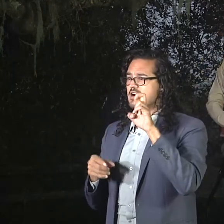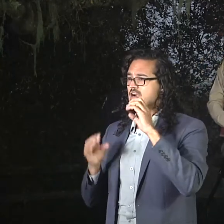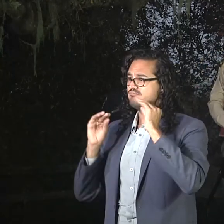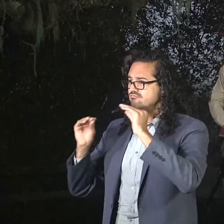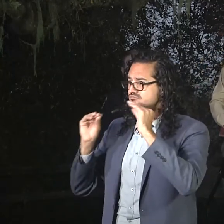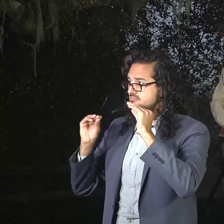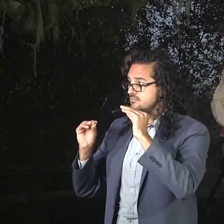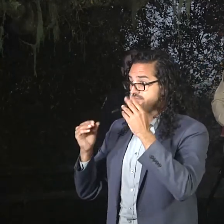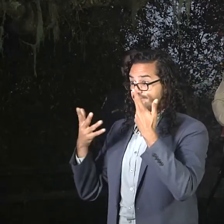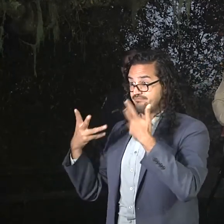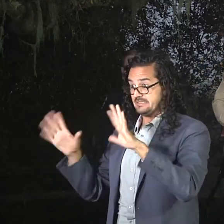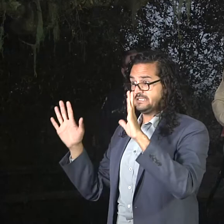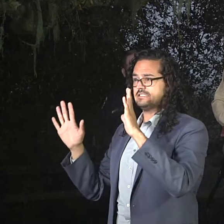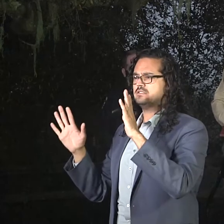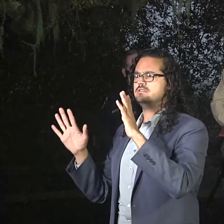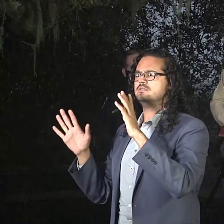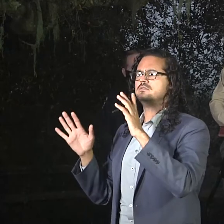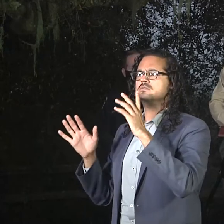the state?